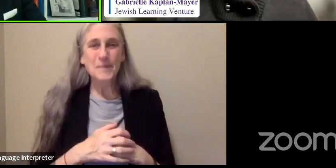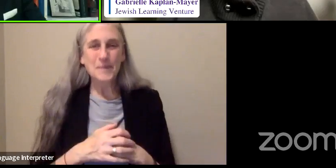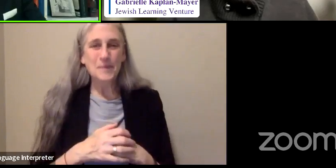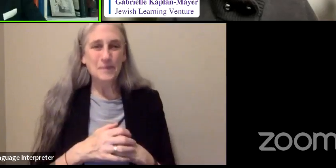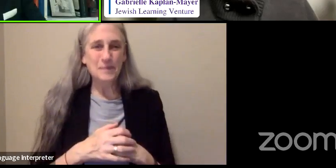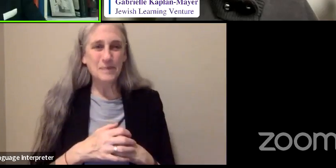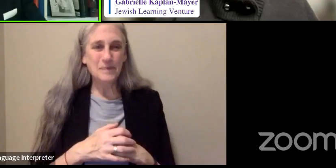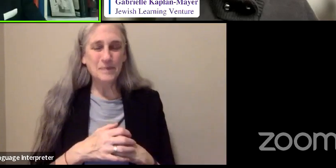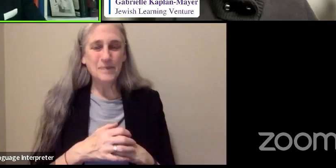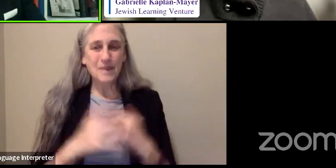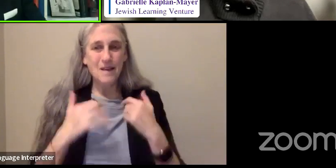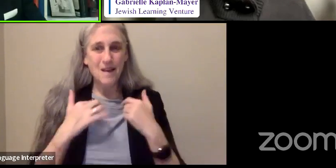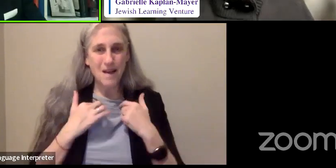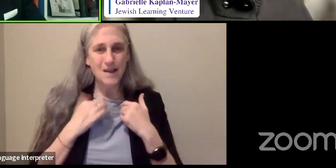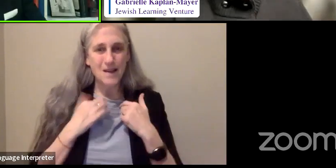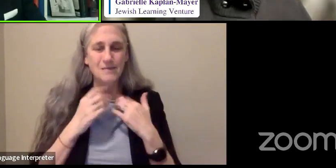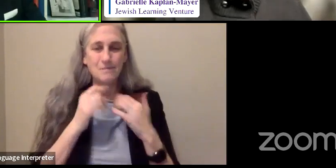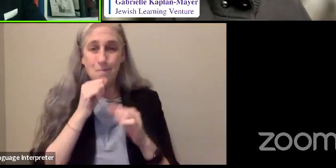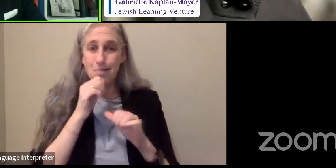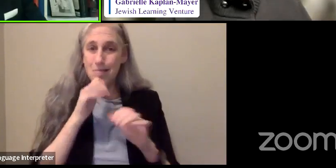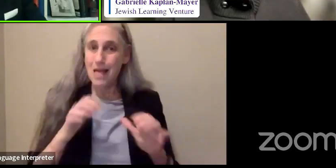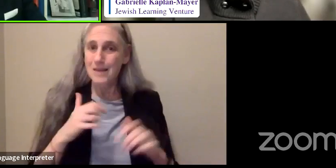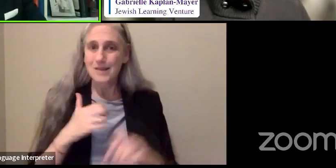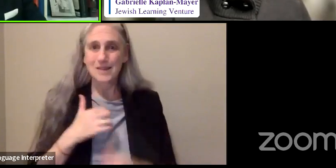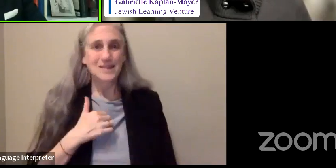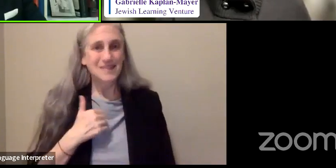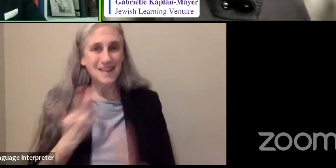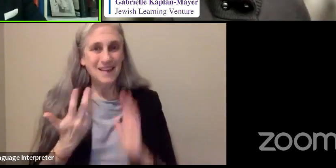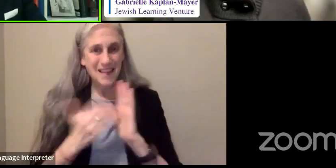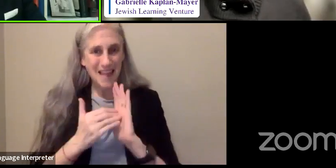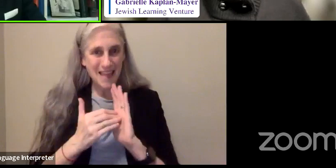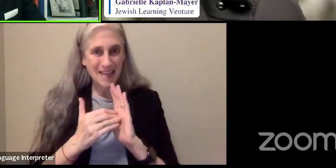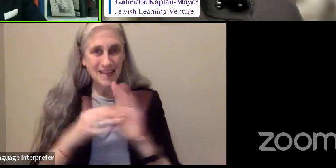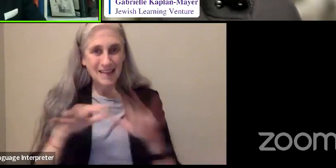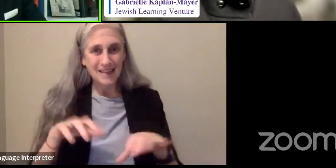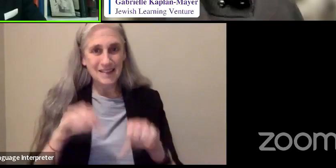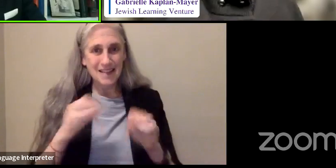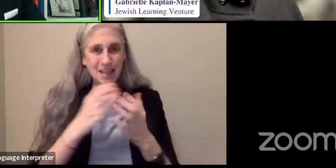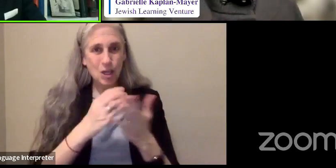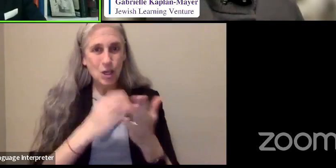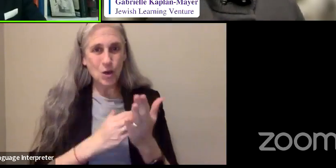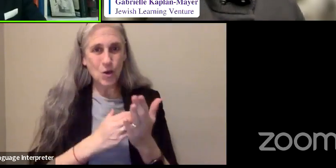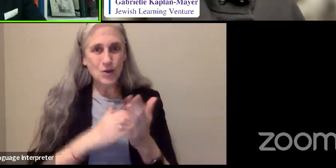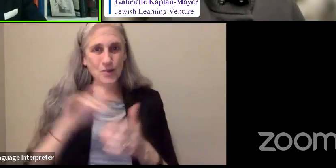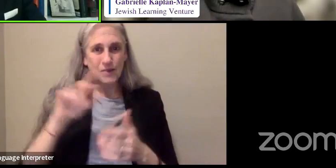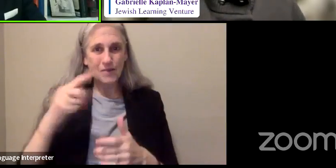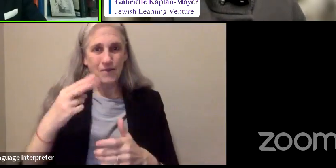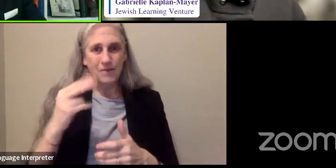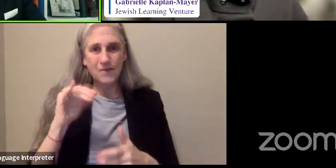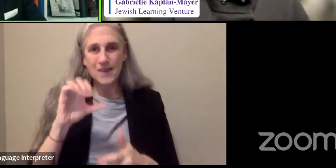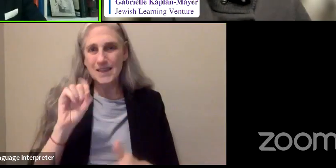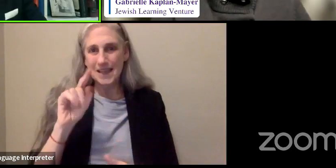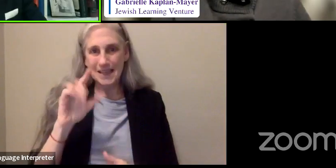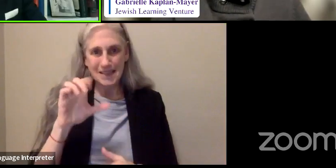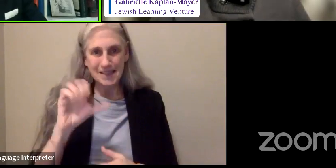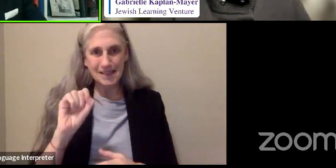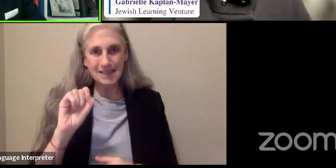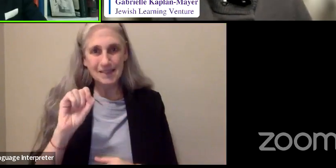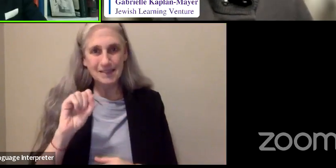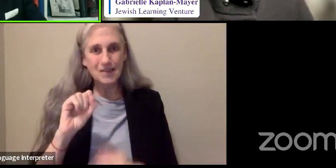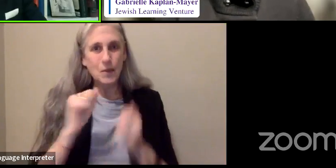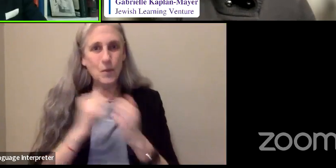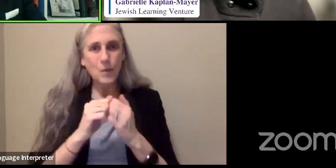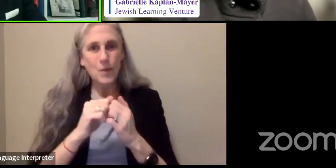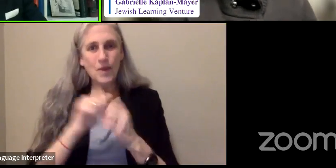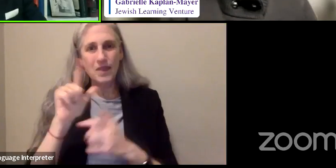And I had been blessed by taking a course in physics from Leon Letterman at Columbia, who